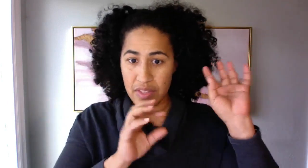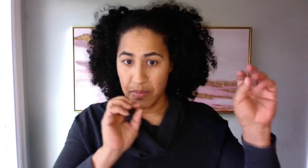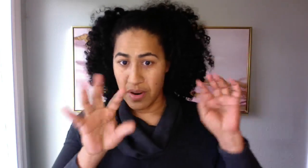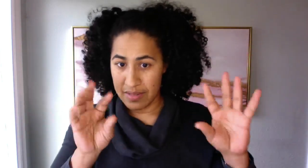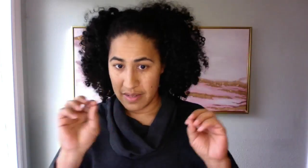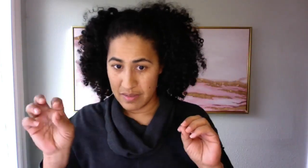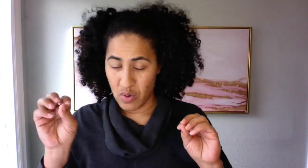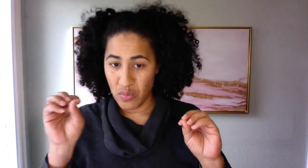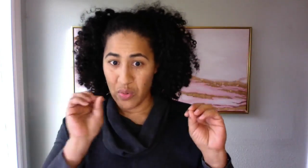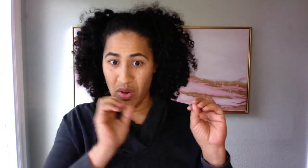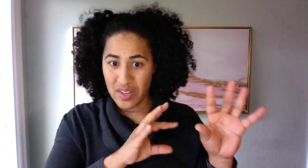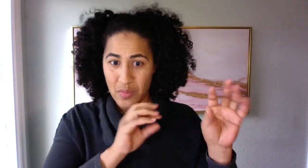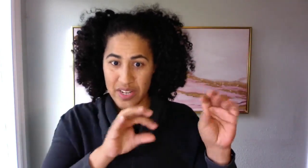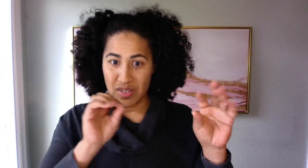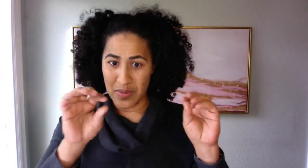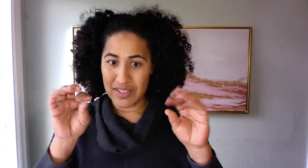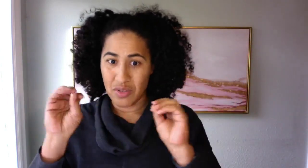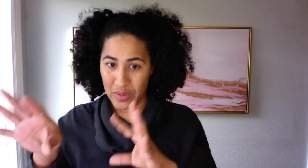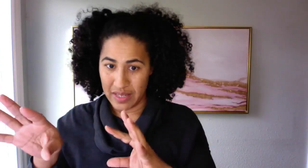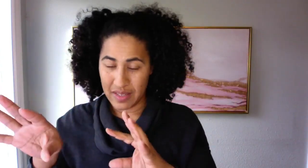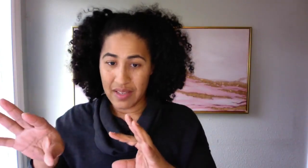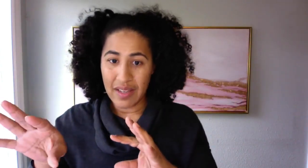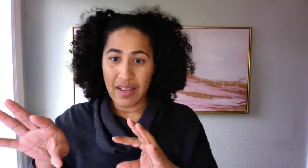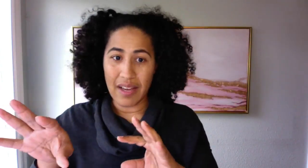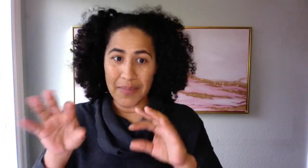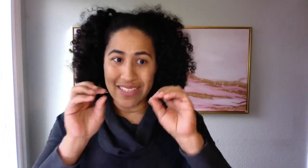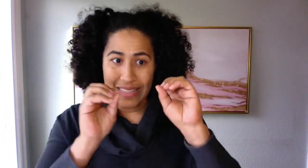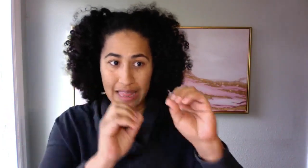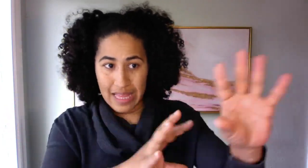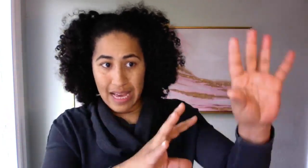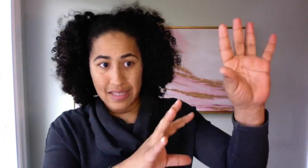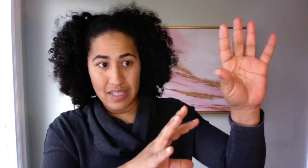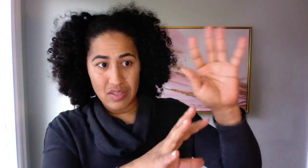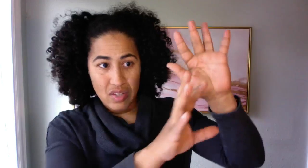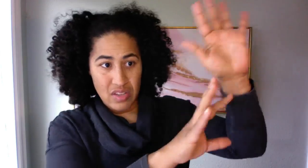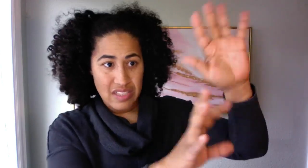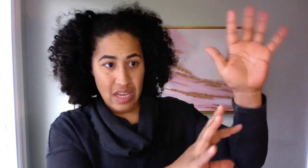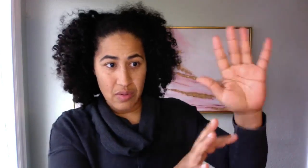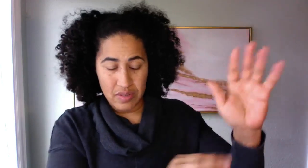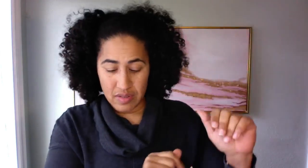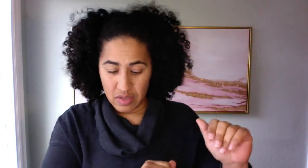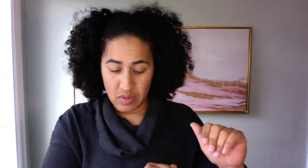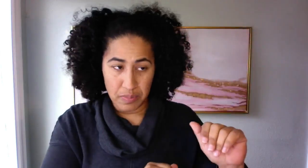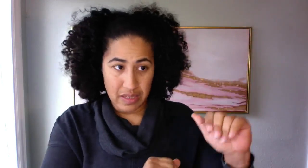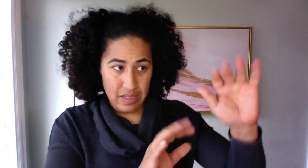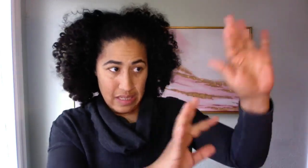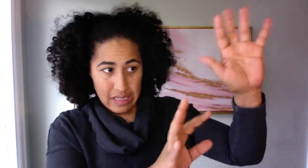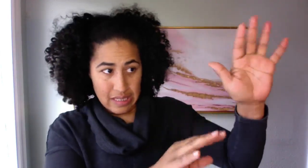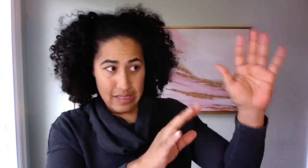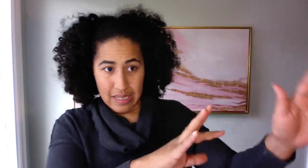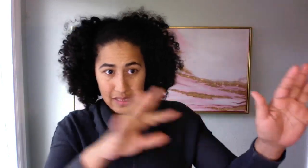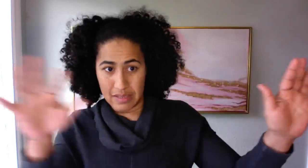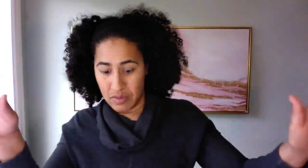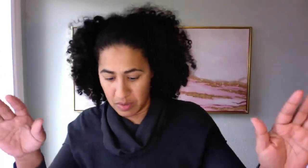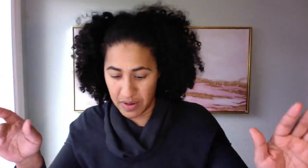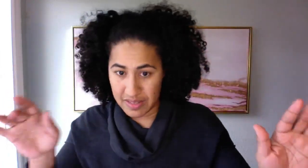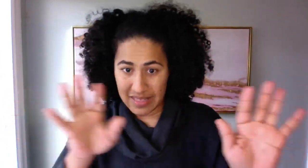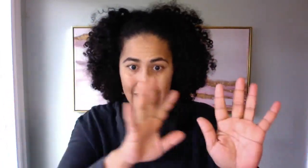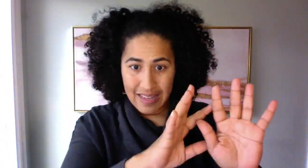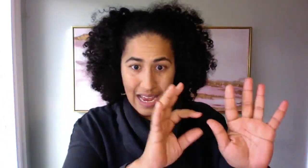process, what we want your brain to be doing, uh, because that is, that's how this, the crippling is. And let's go through the process and then how